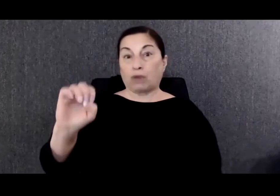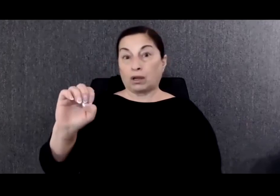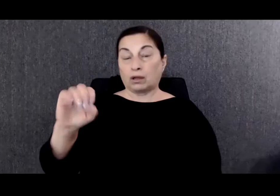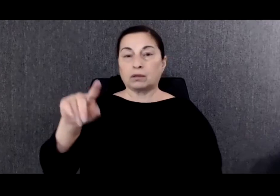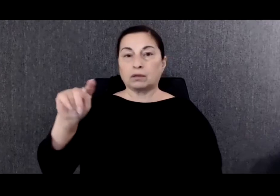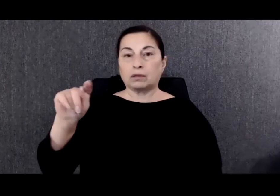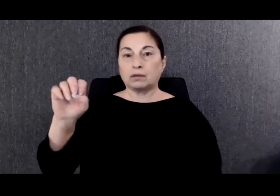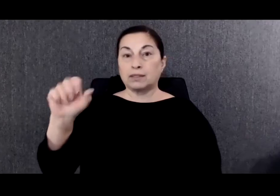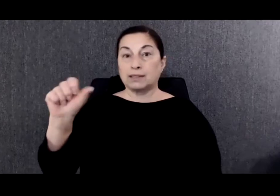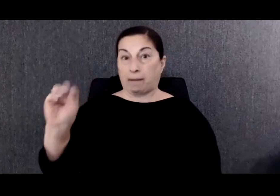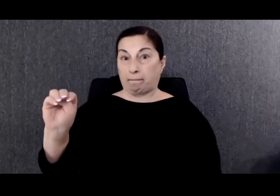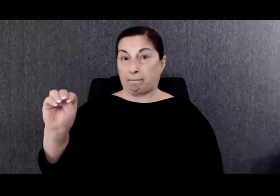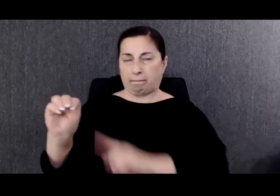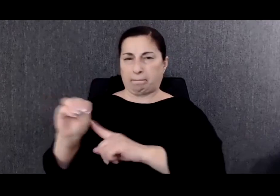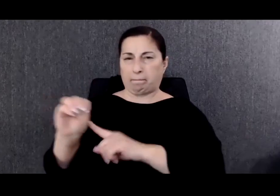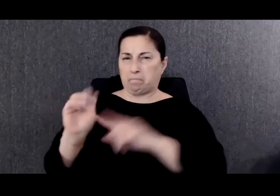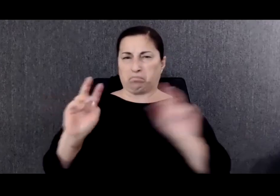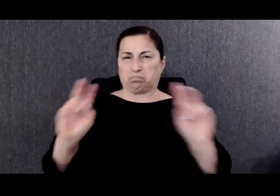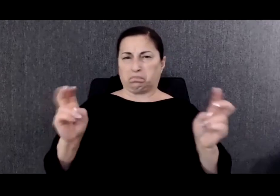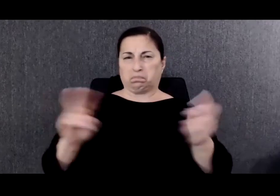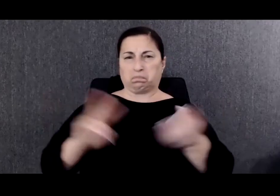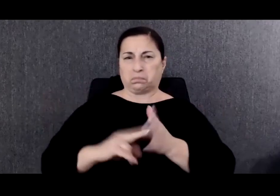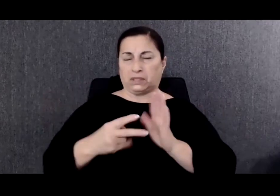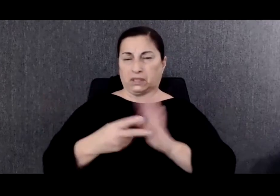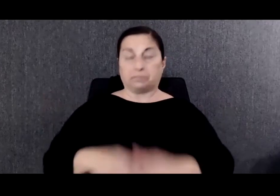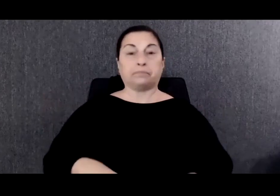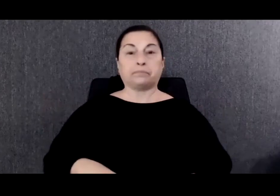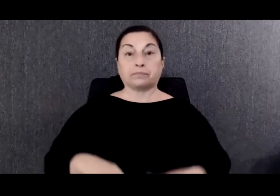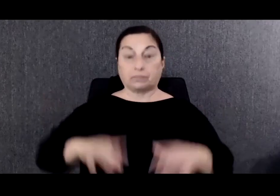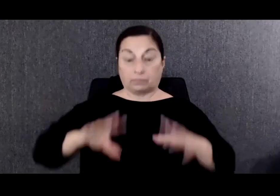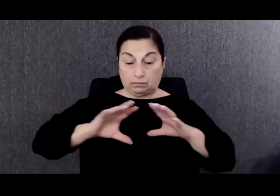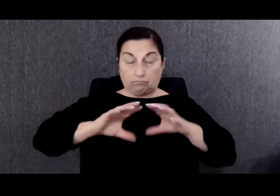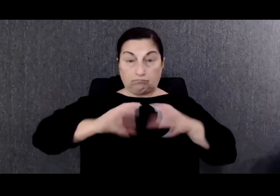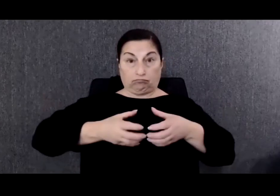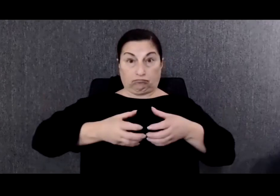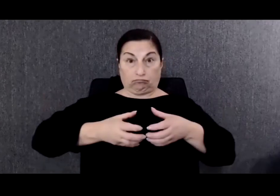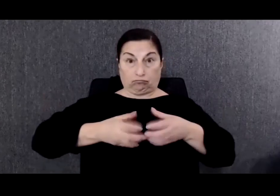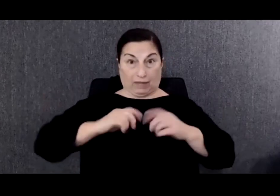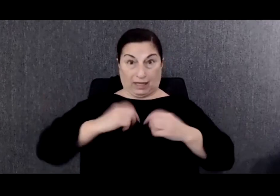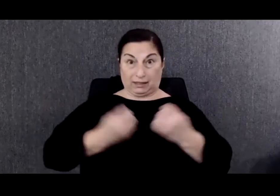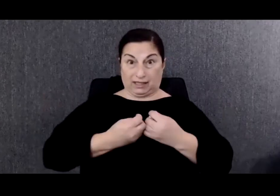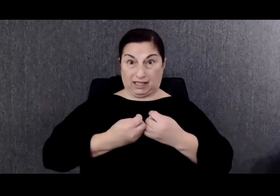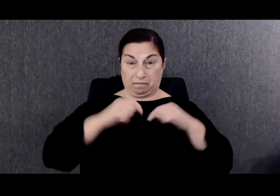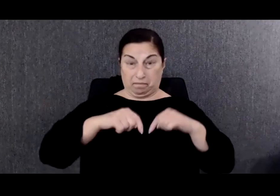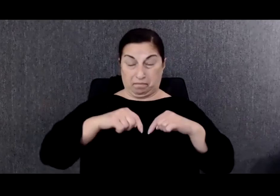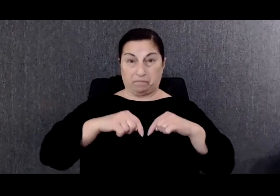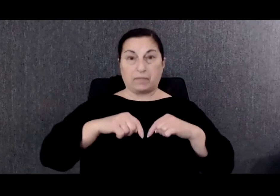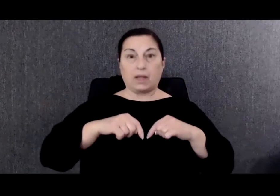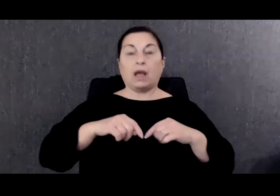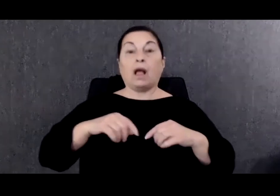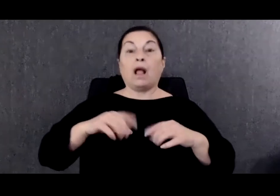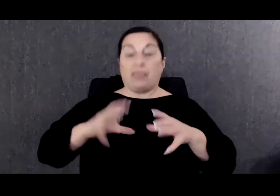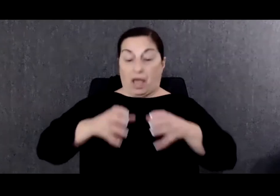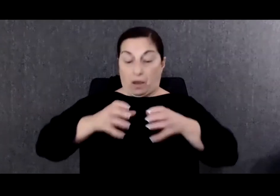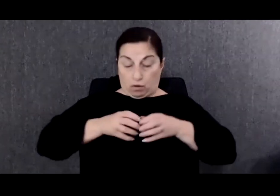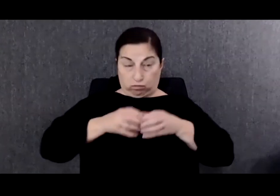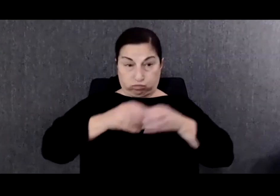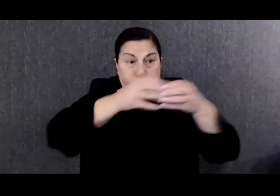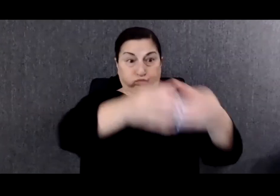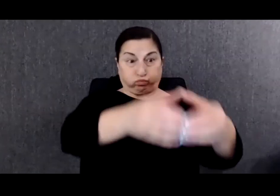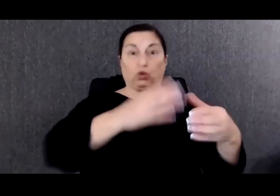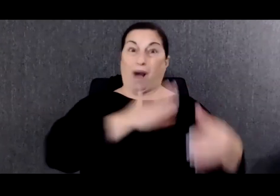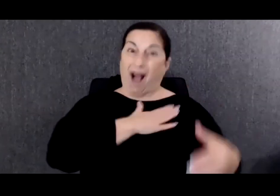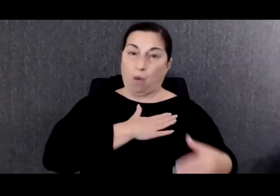A strike team is a mobile team who would come to one of our sites to provide the